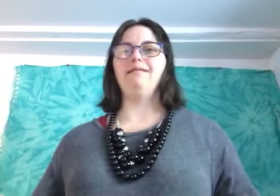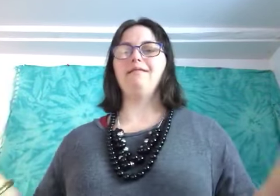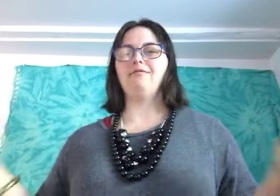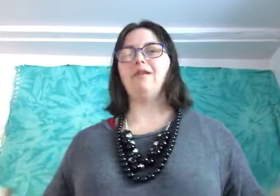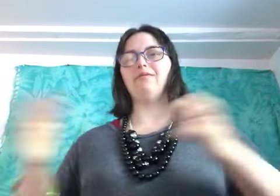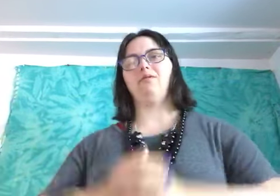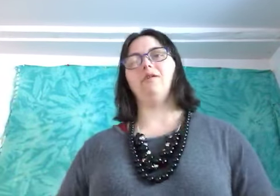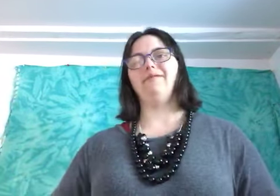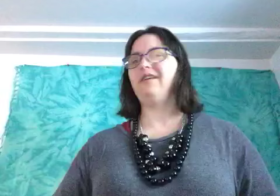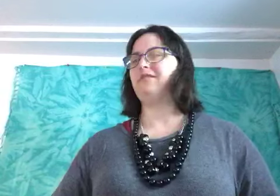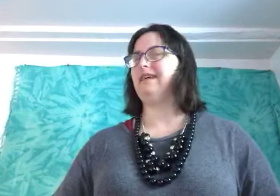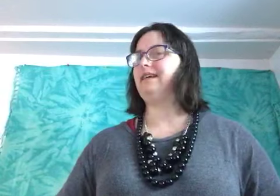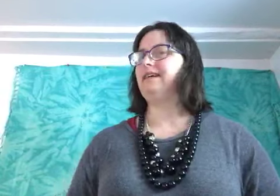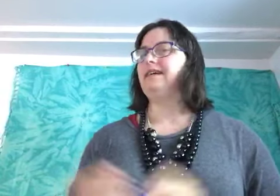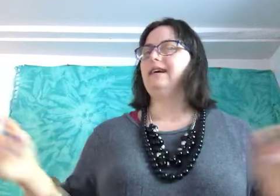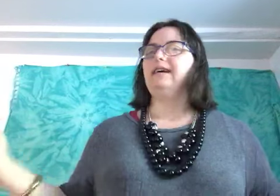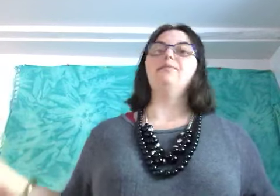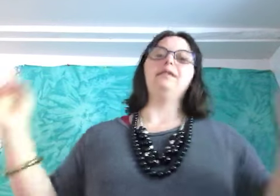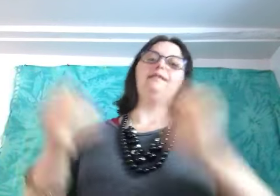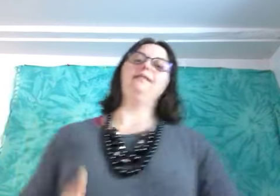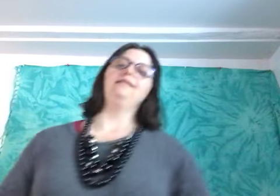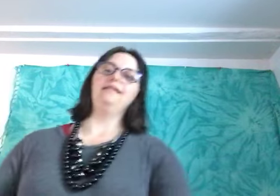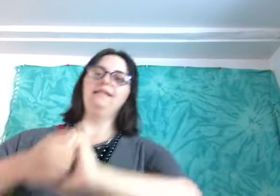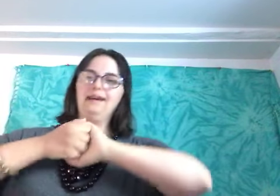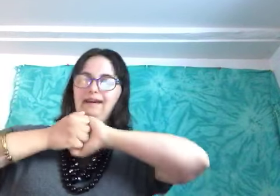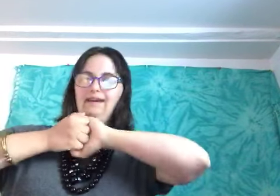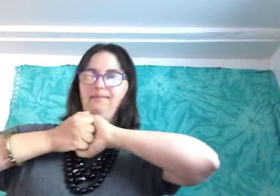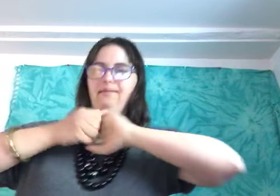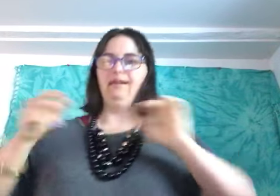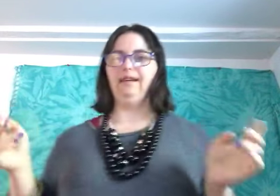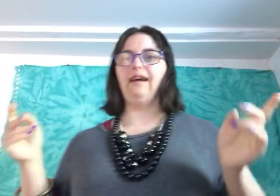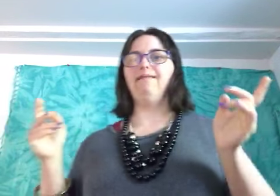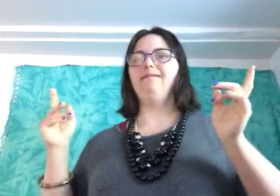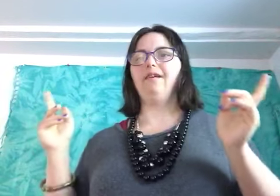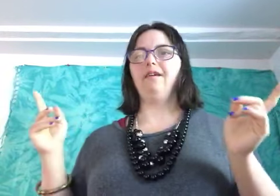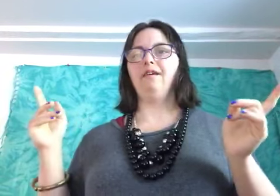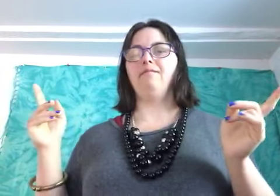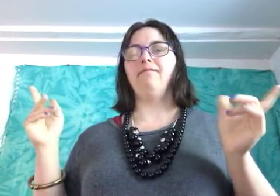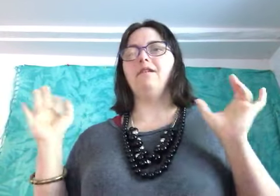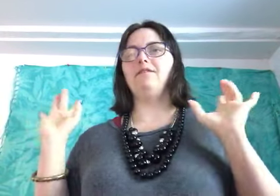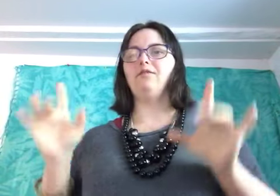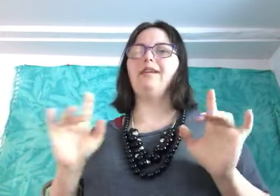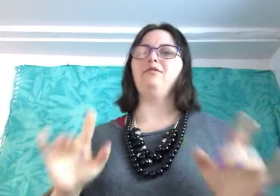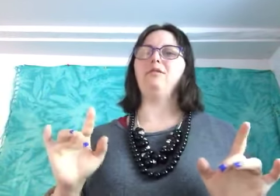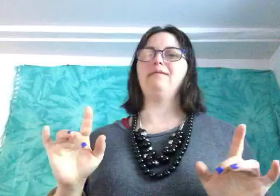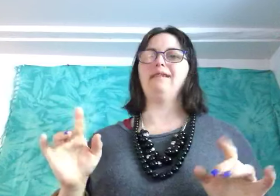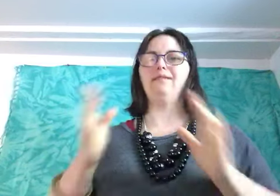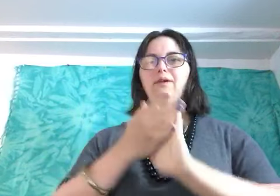subscribers will come eventually but yeah don't get too upset about